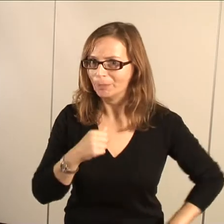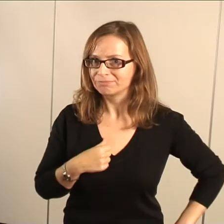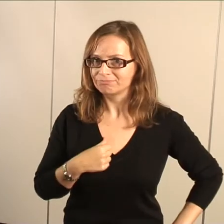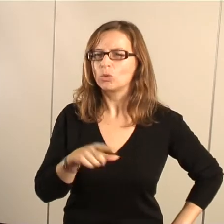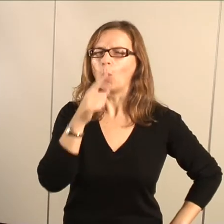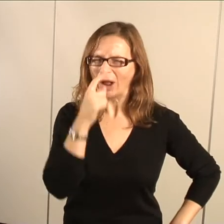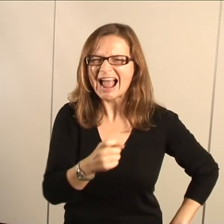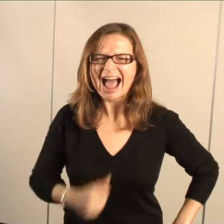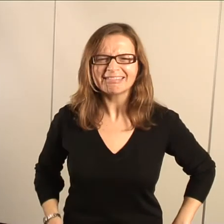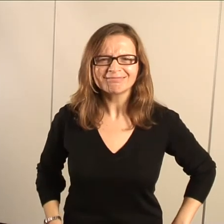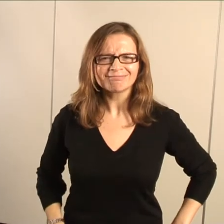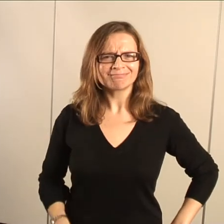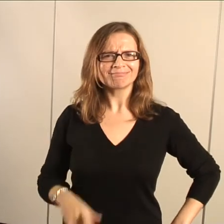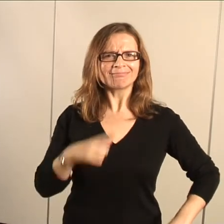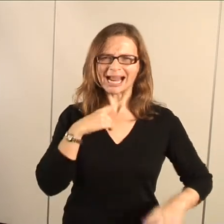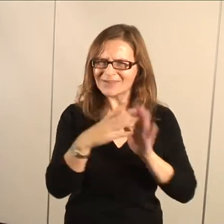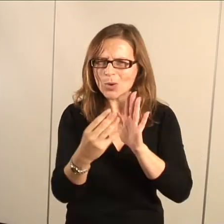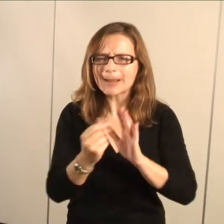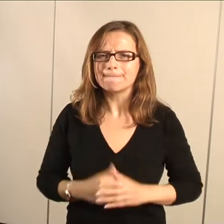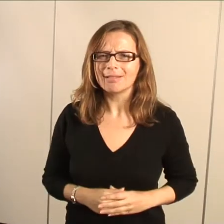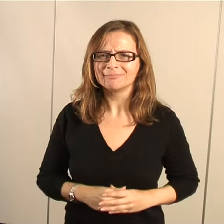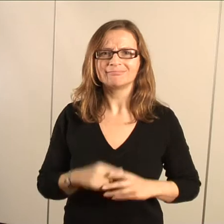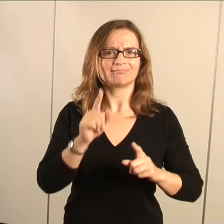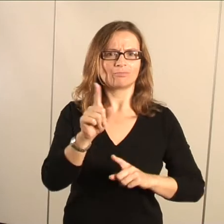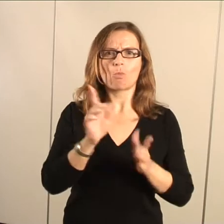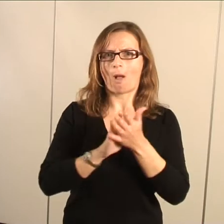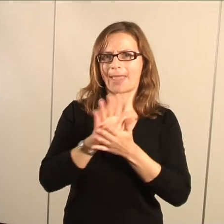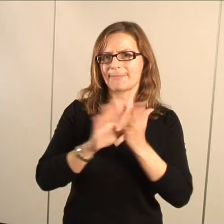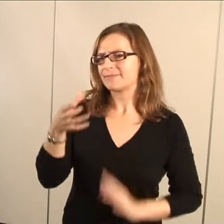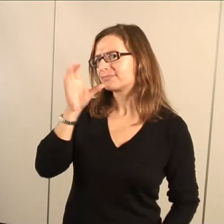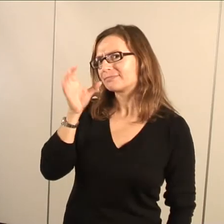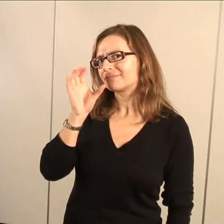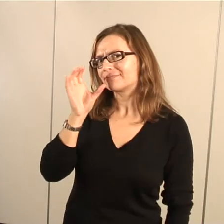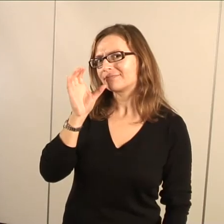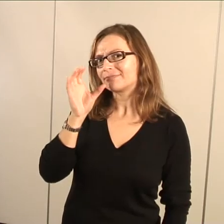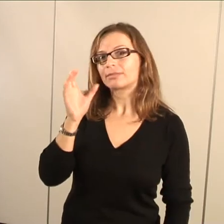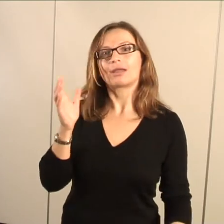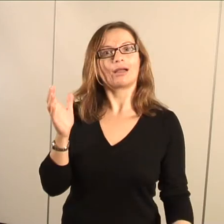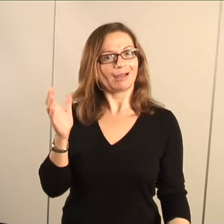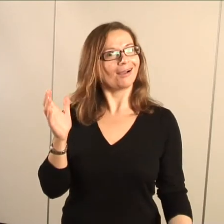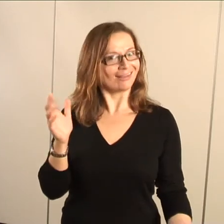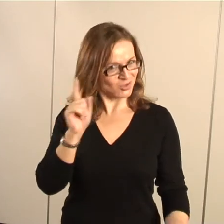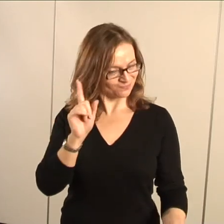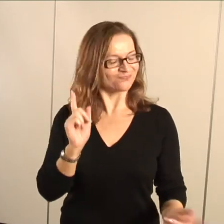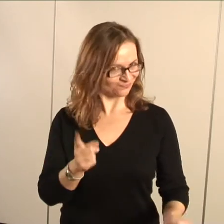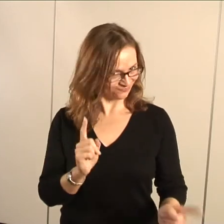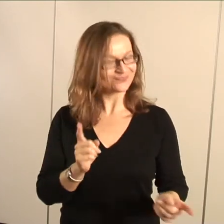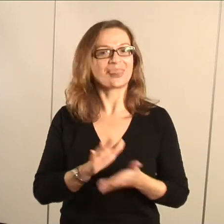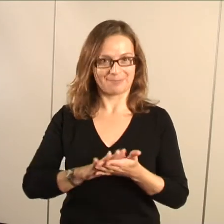I don't agree with you. I think you can. And I'm going to give you an example. What does this mean? Yeah, it's obvious, isn't it?